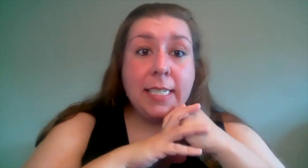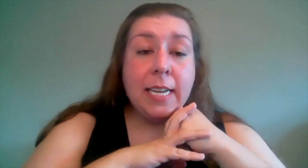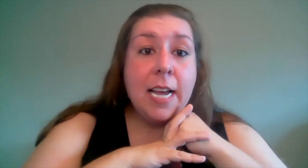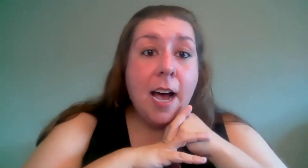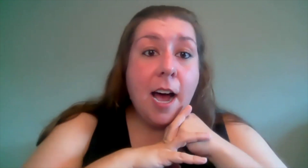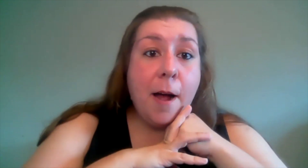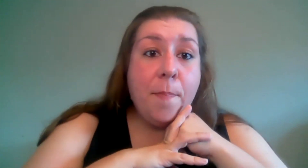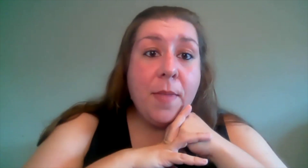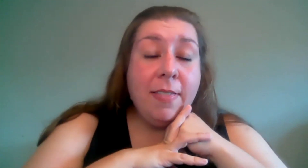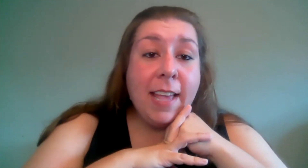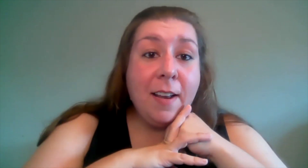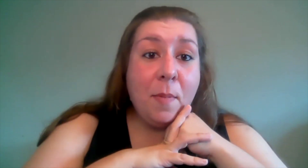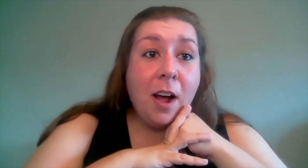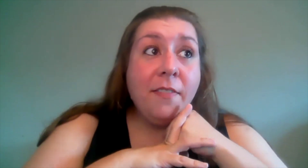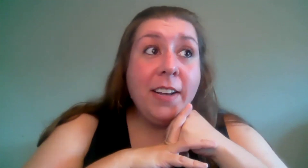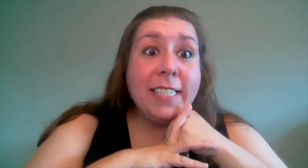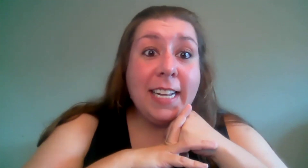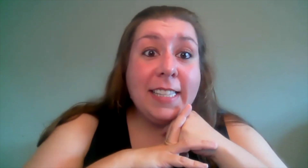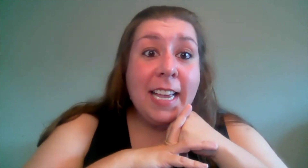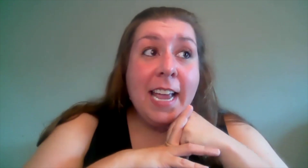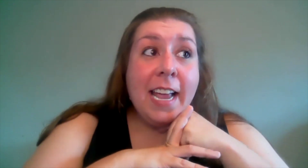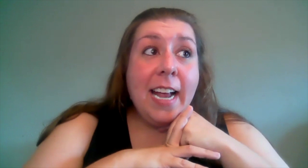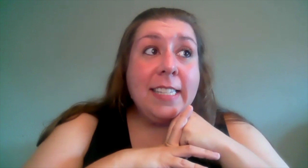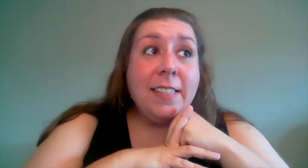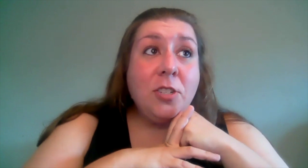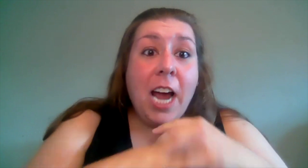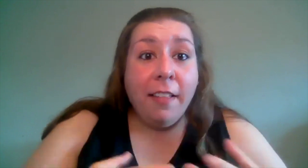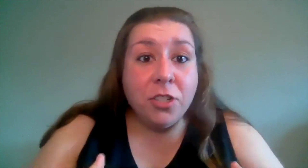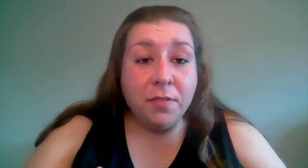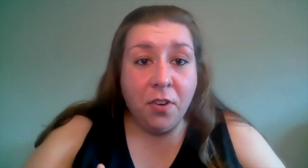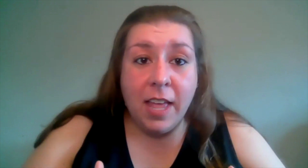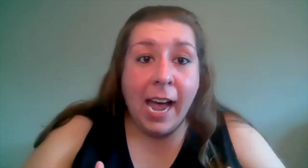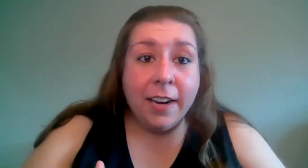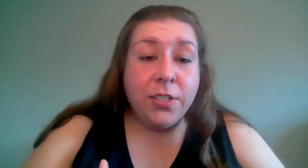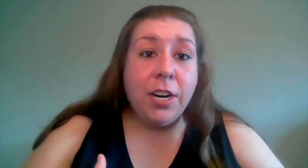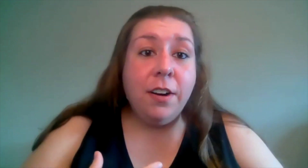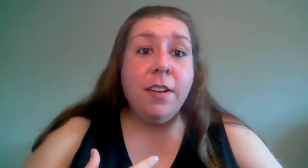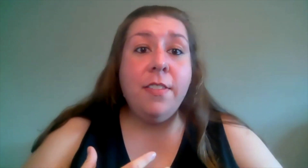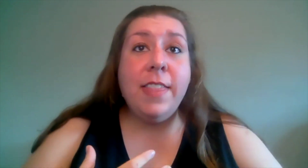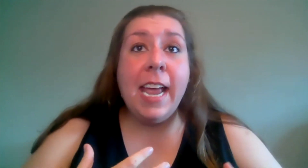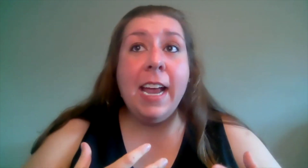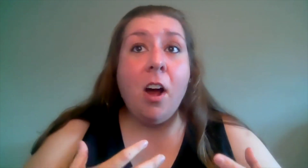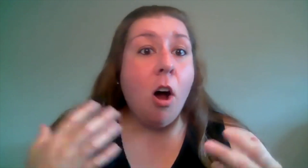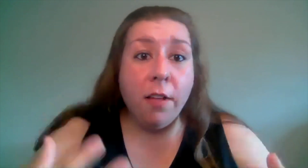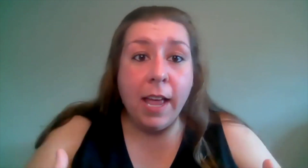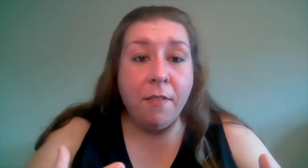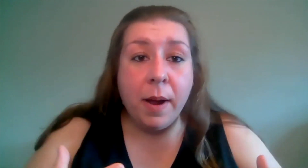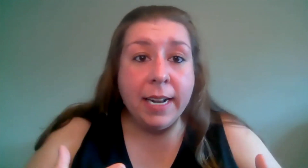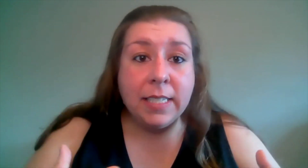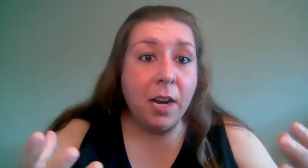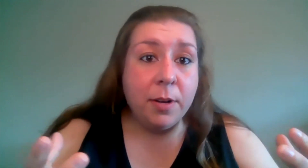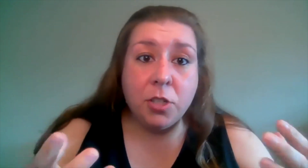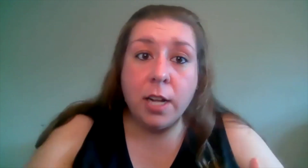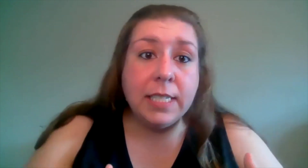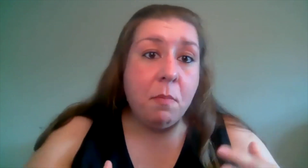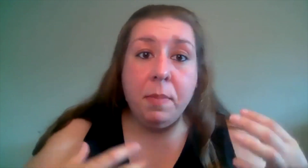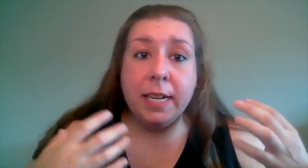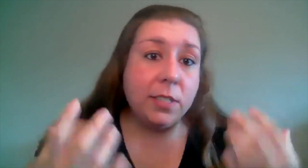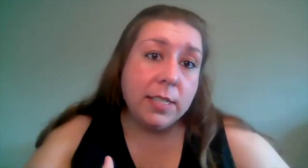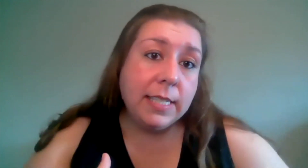um that i mean obviously it's it's challenging for the actor they all everybody's very much an ensemble because they're on